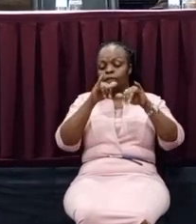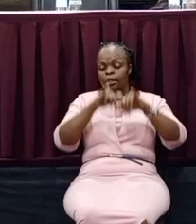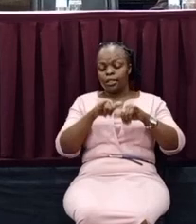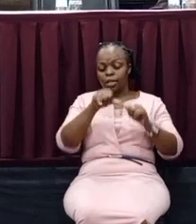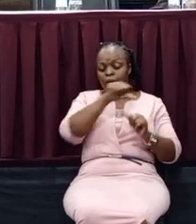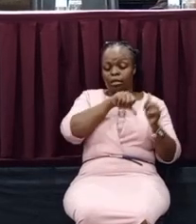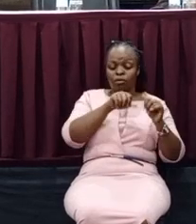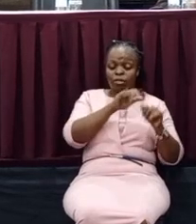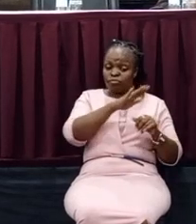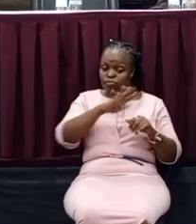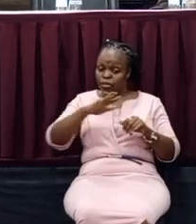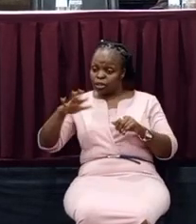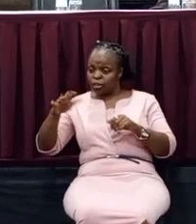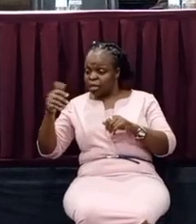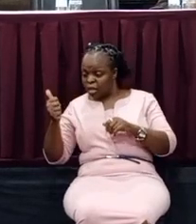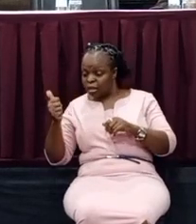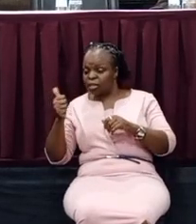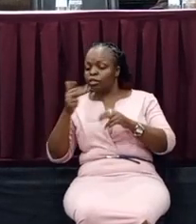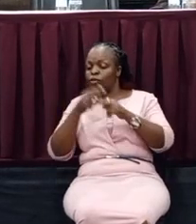Some of them are not boys. They are older than boys.